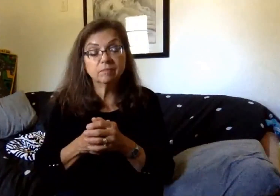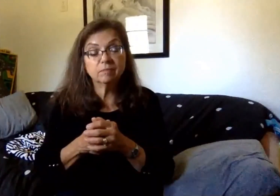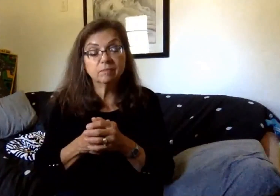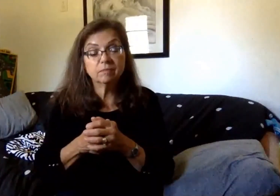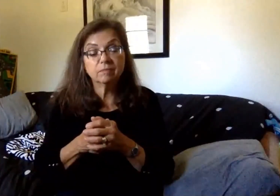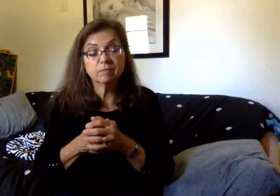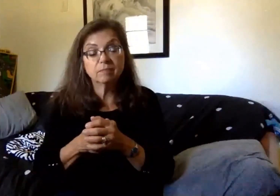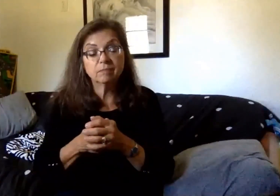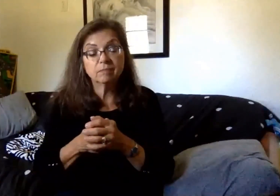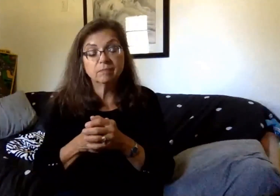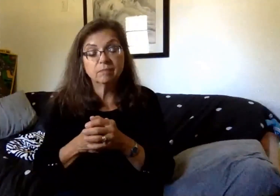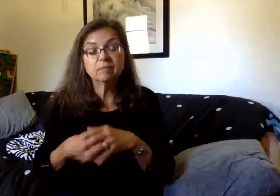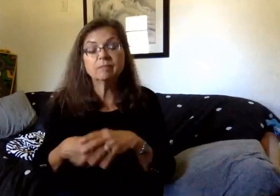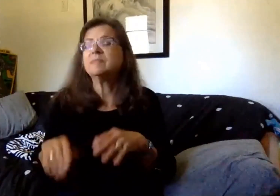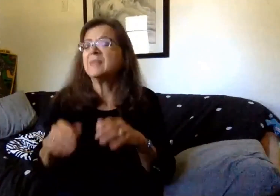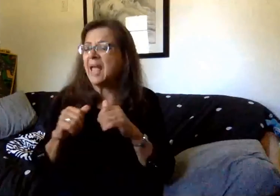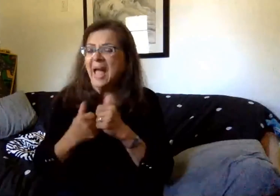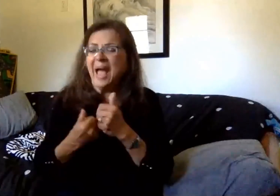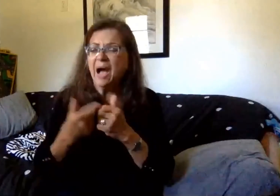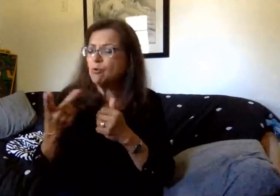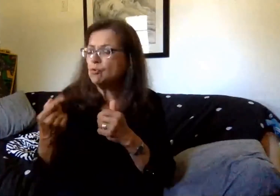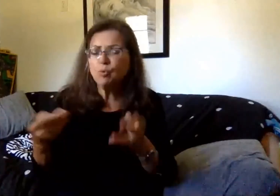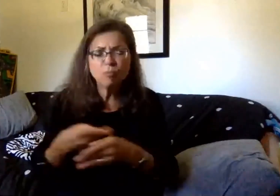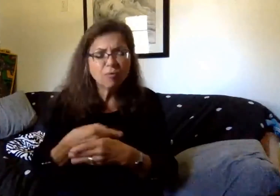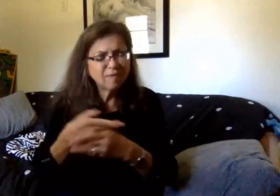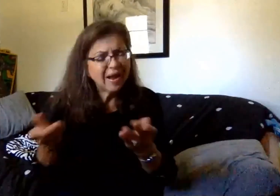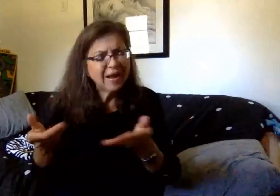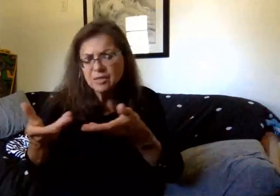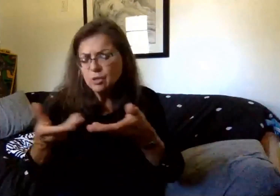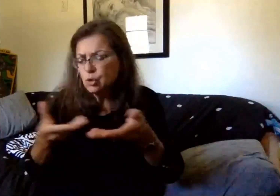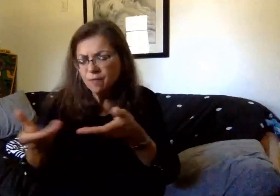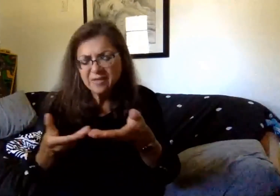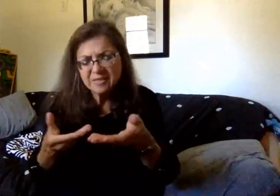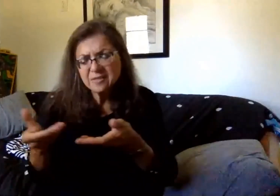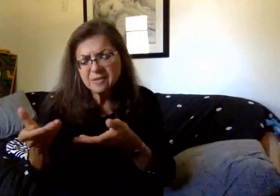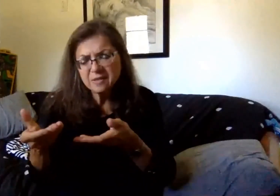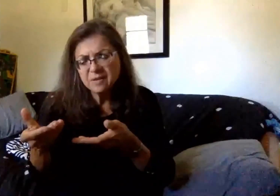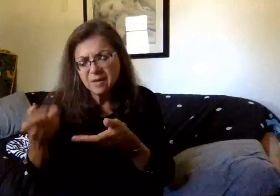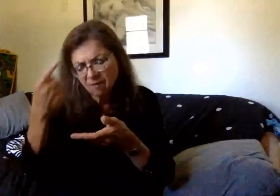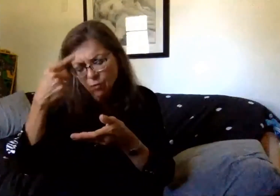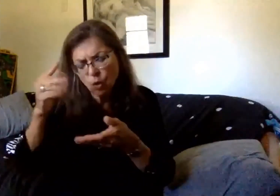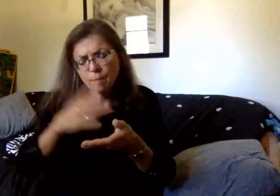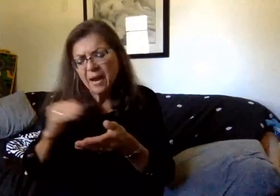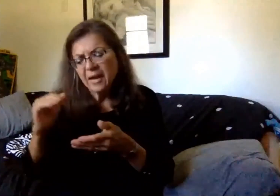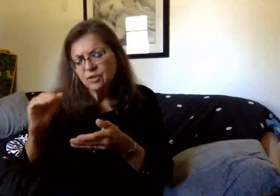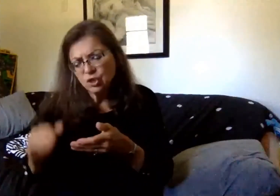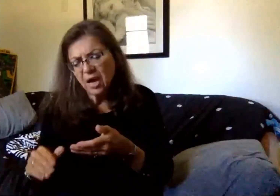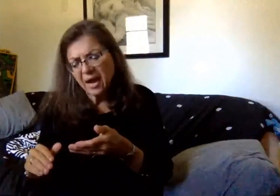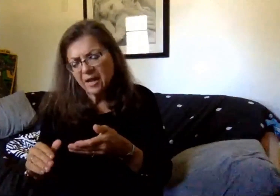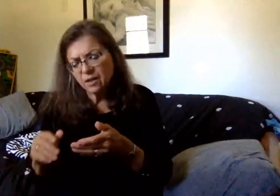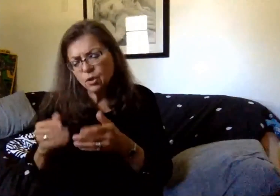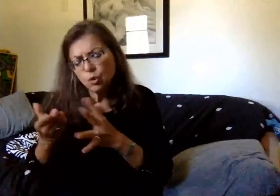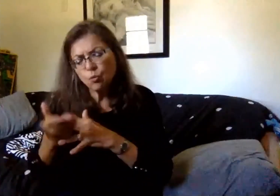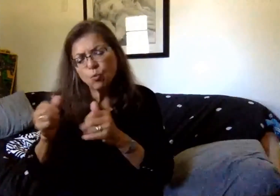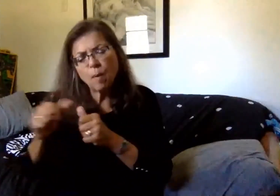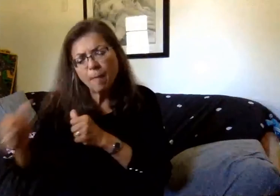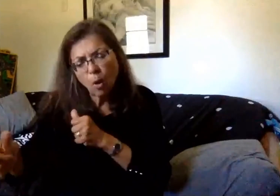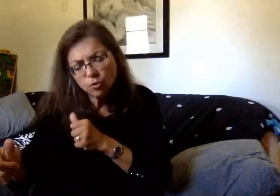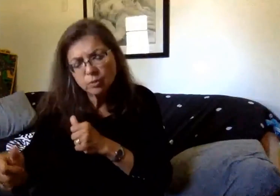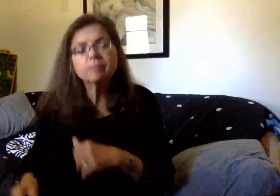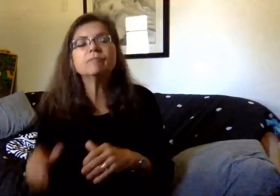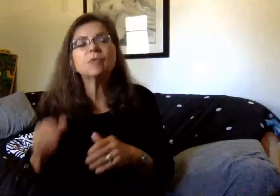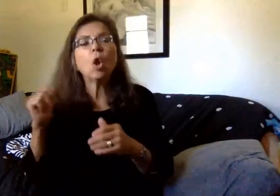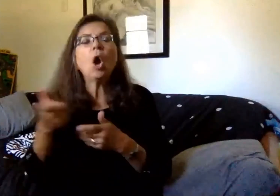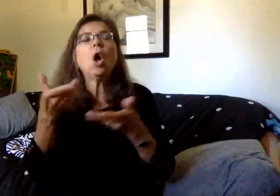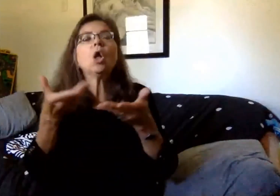The question was asked, how can you provide an IEP service if my child is following the remote approach? All services